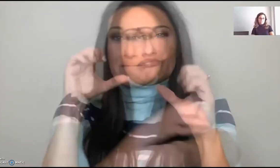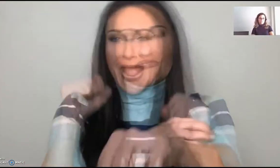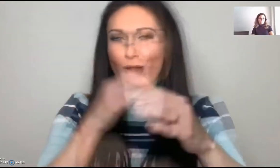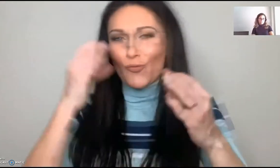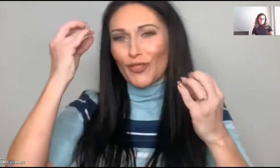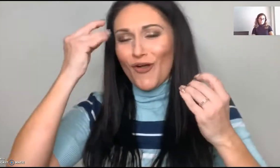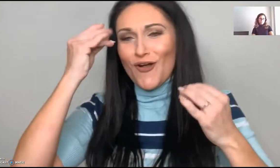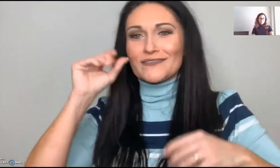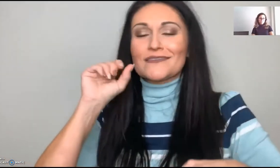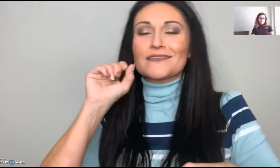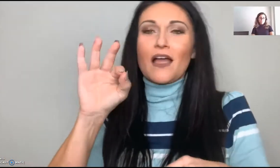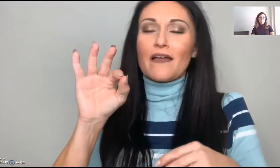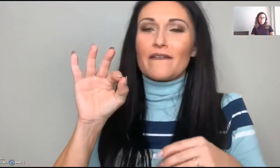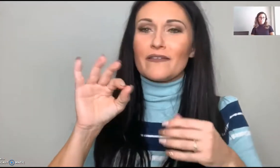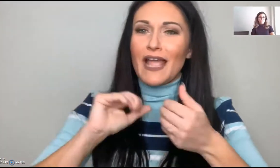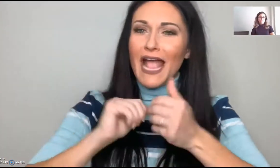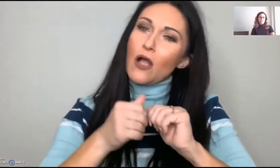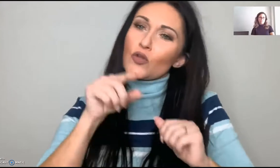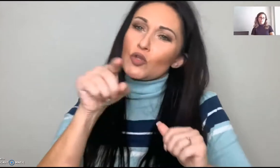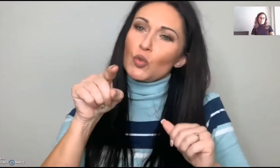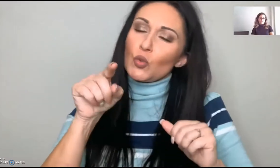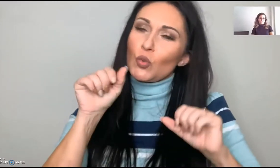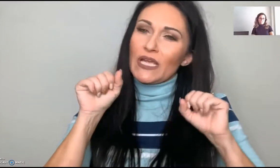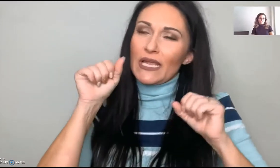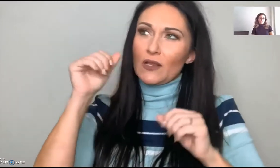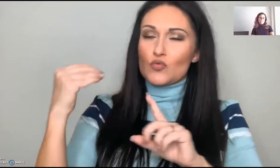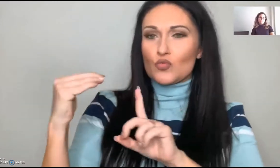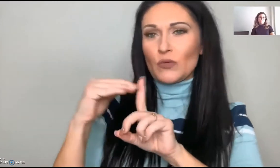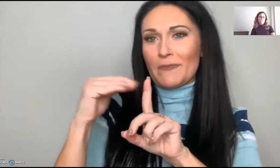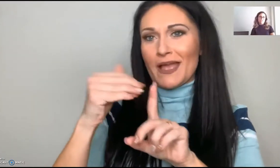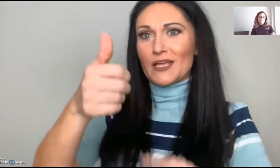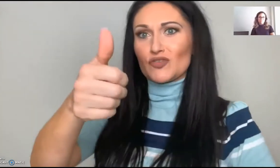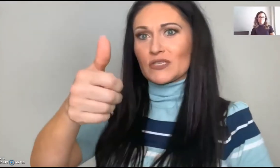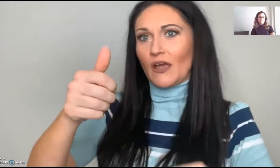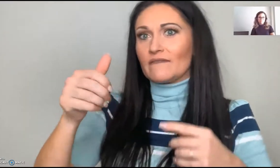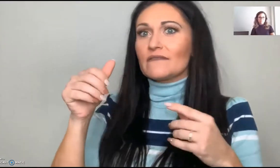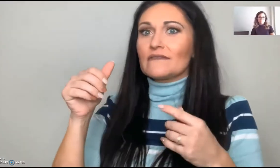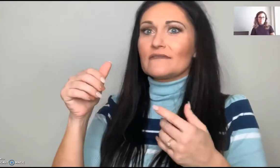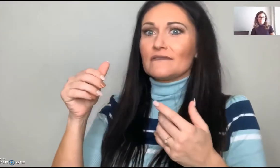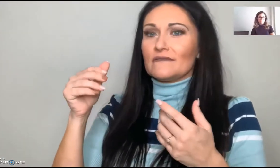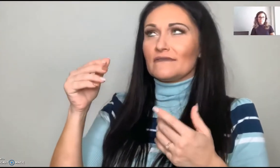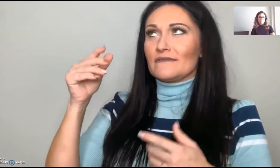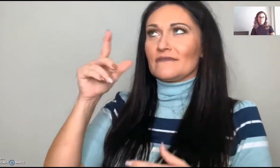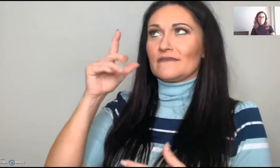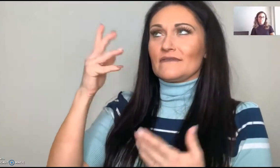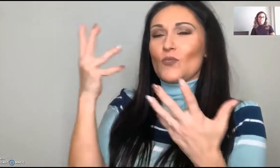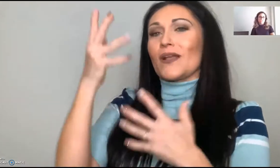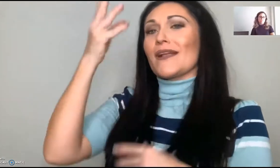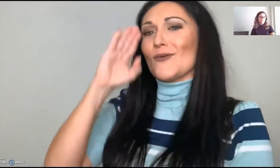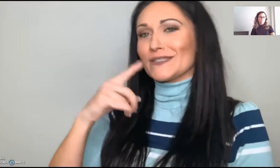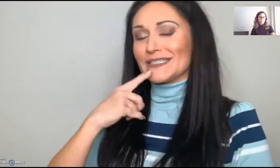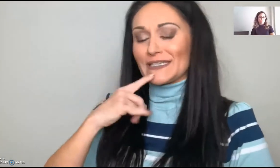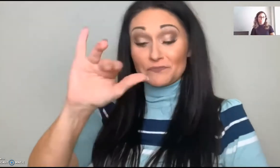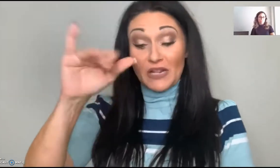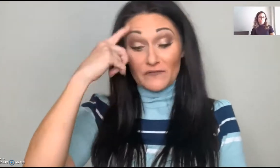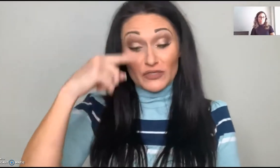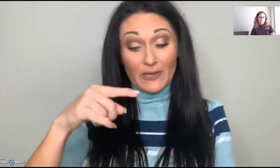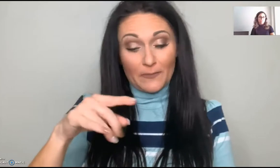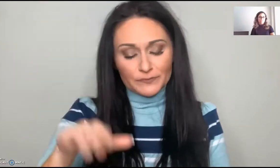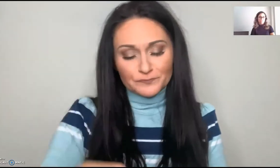marriage. It's really powerful. I've had thoughts of how you can remind yourself what God